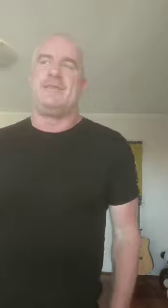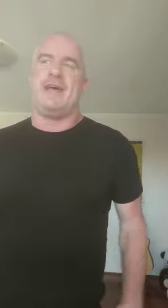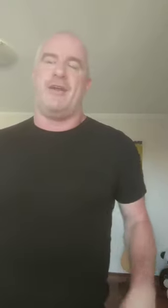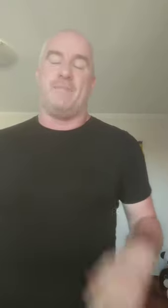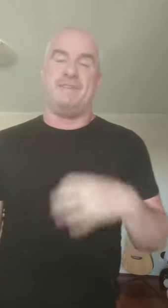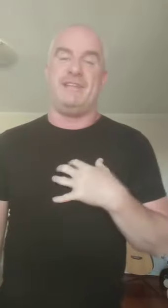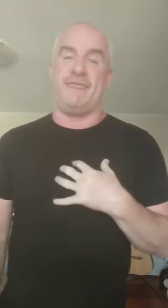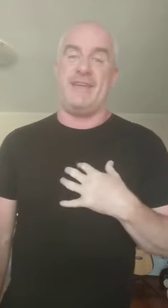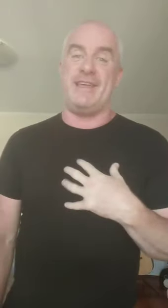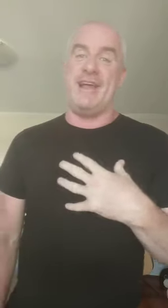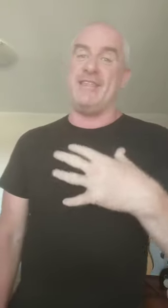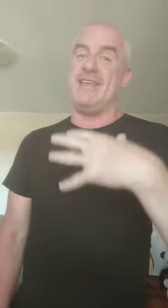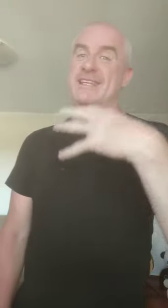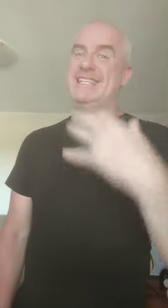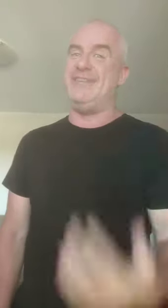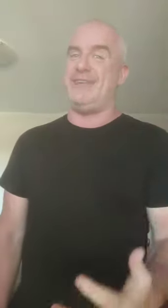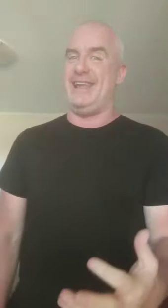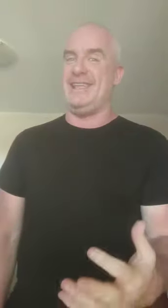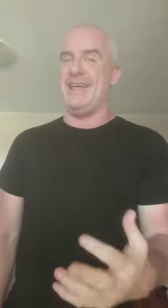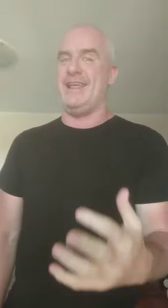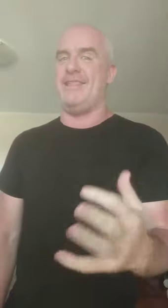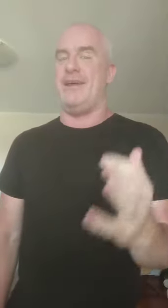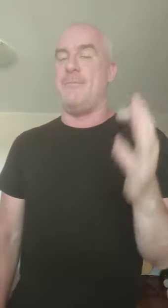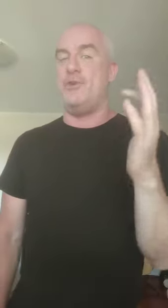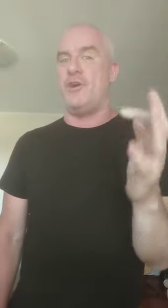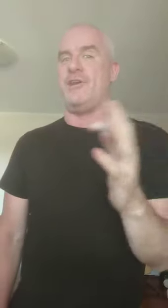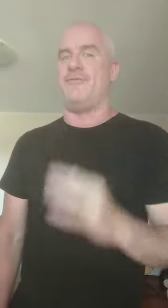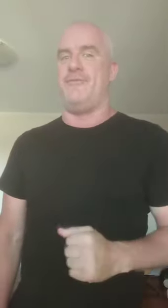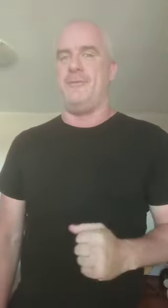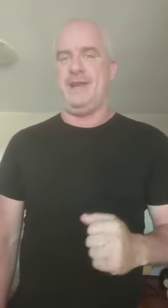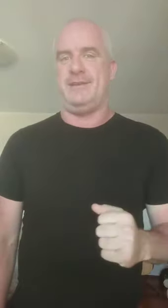That I'm different. That I think differently. That I'm not conforming.